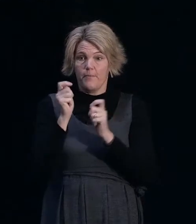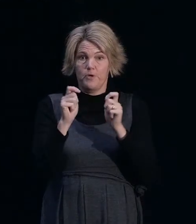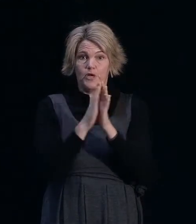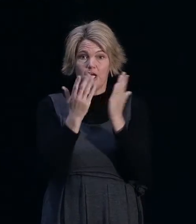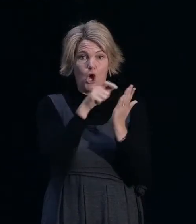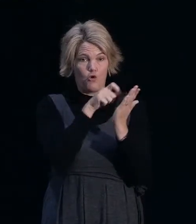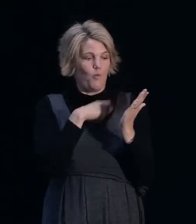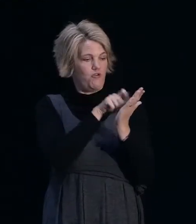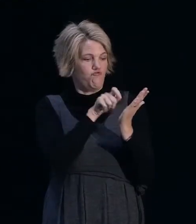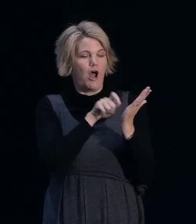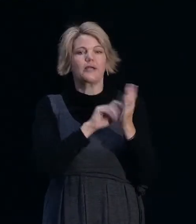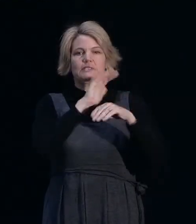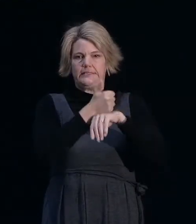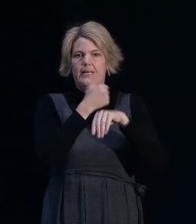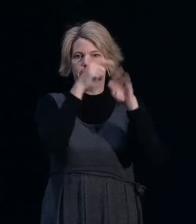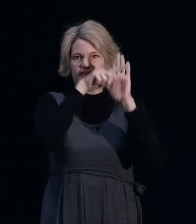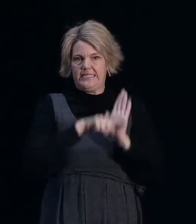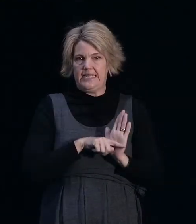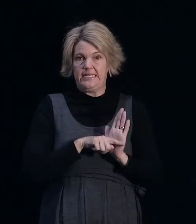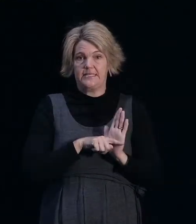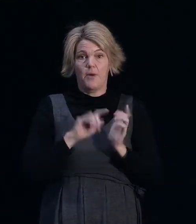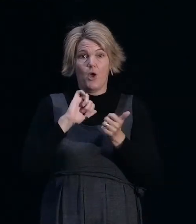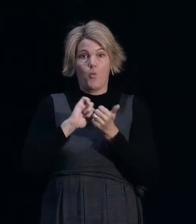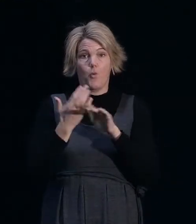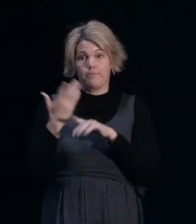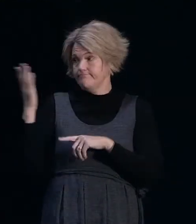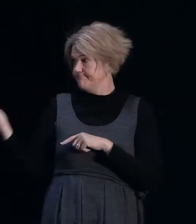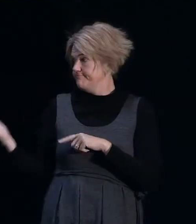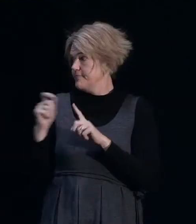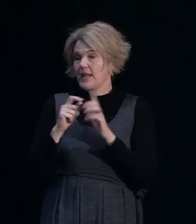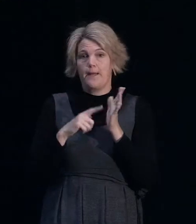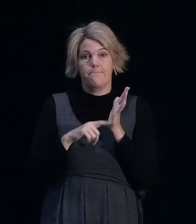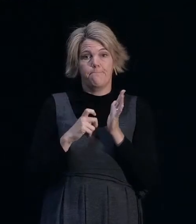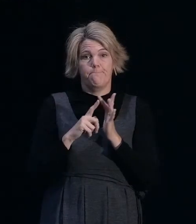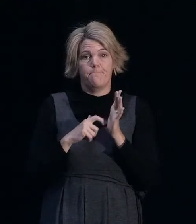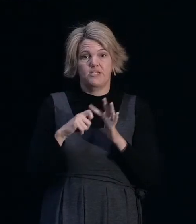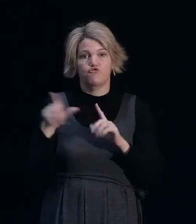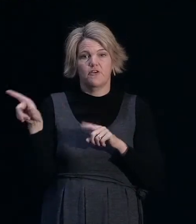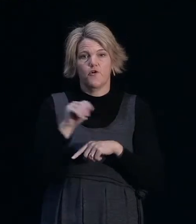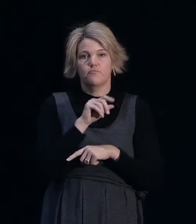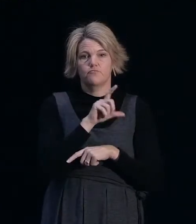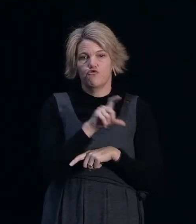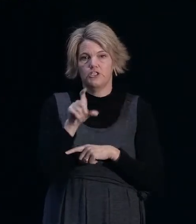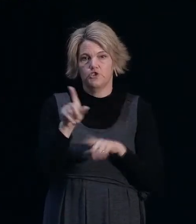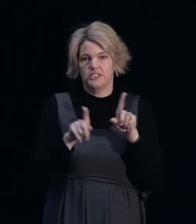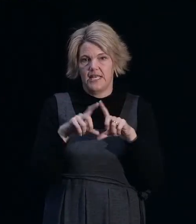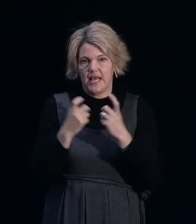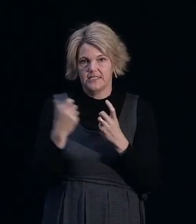and set those quality standards. I have a colleague here with me, Patrick Schofield from Christchurch City Council. Patrick